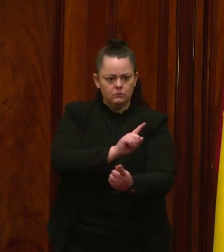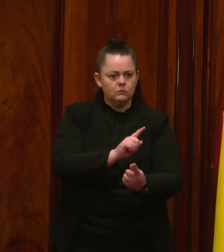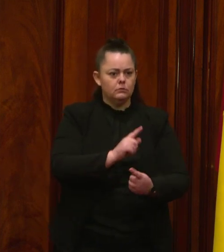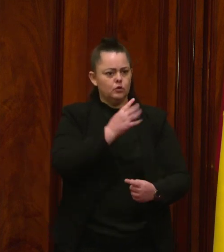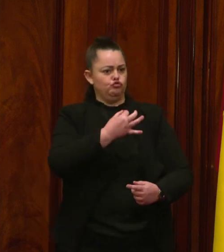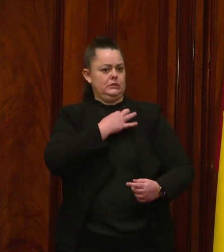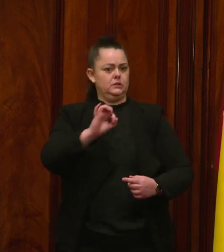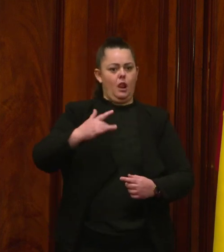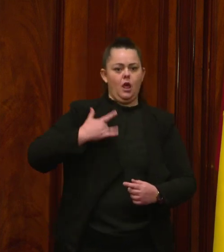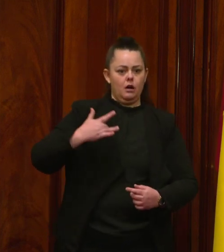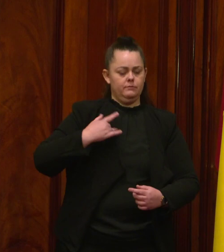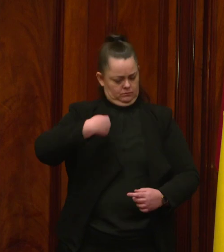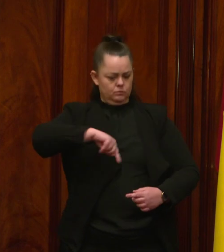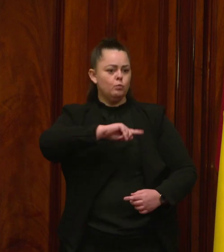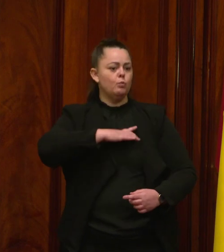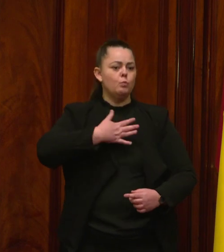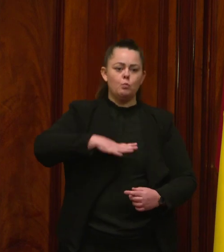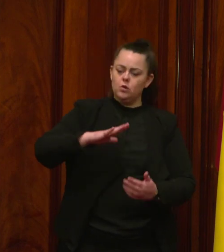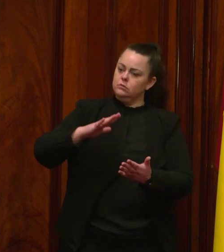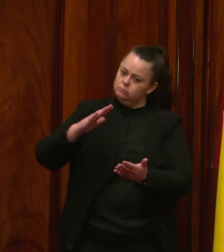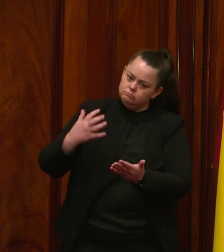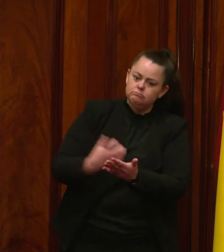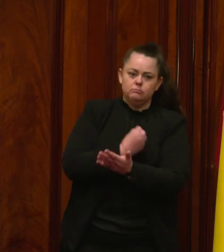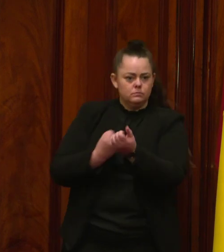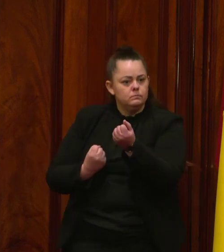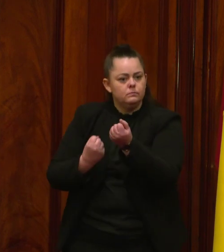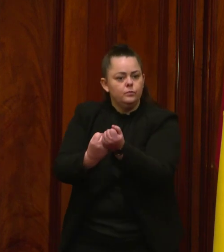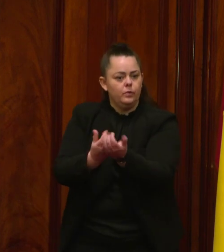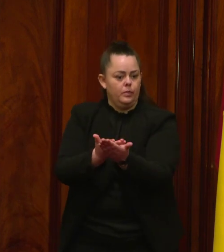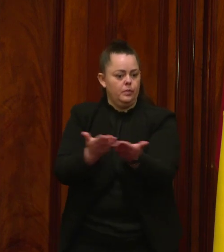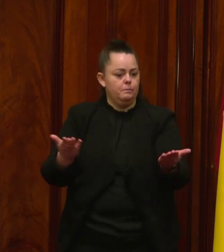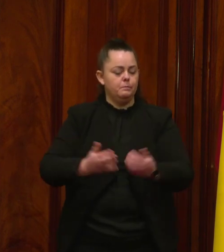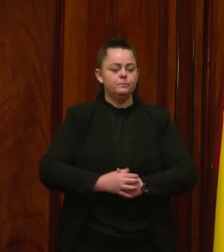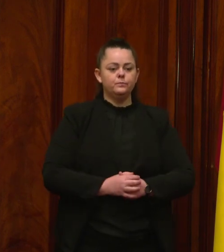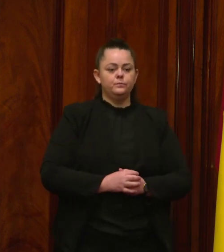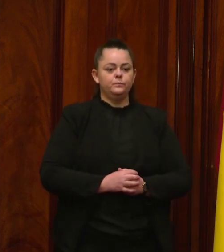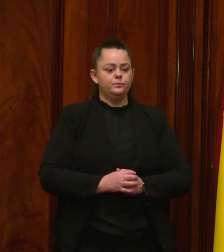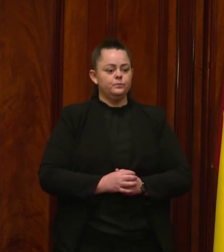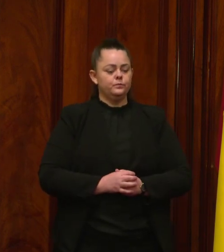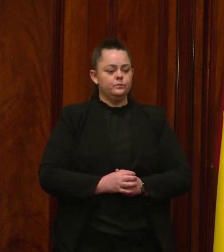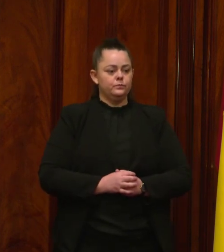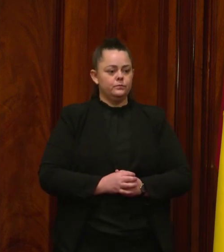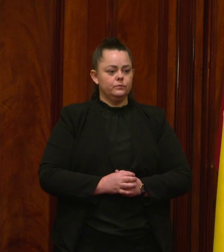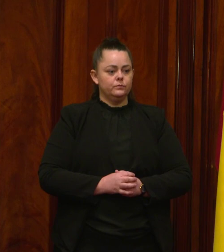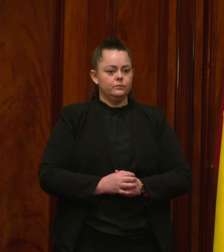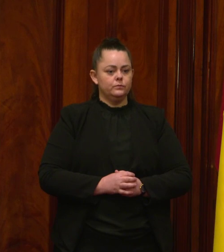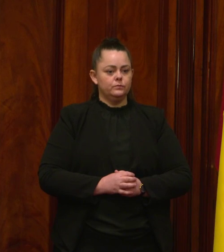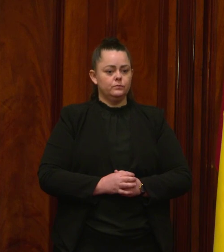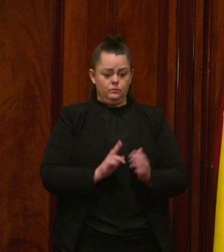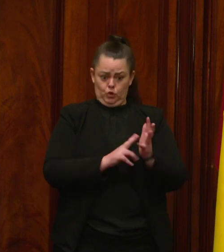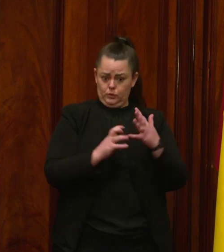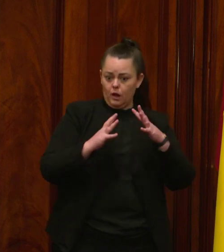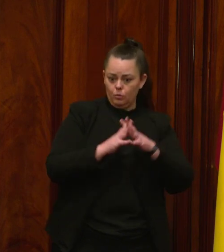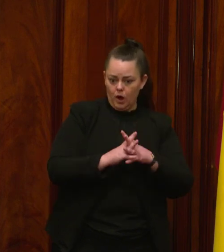and protecting them. As our community grows, it is important that our health infrastructure continues to